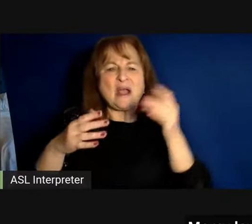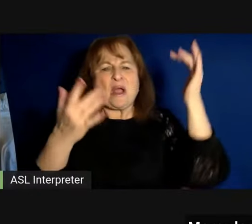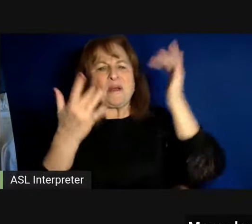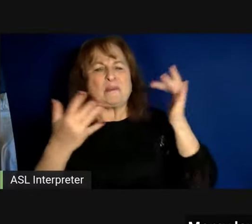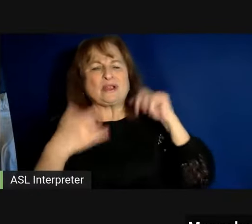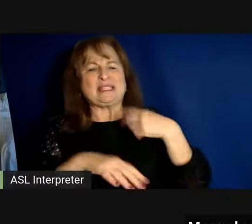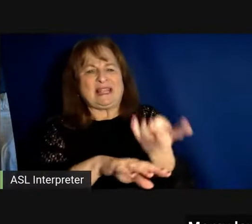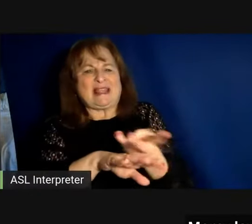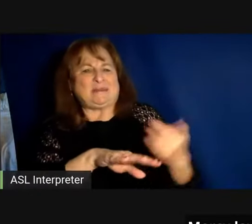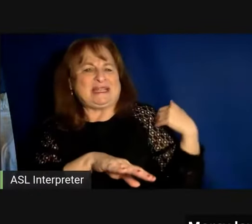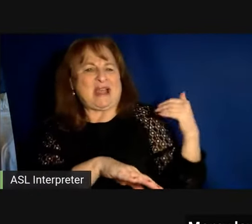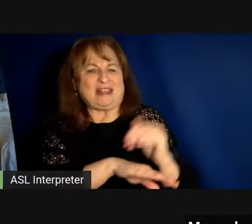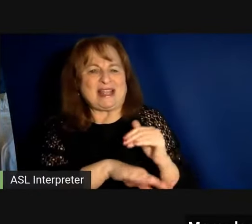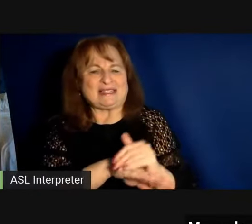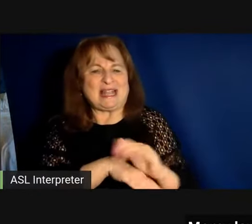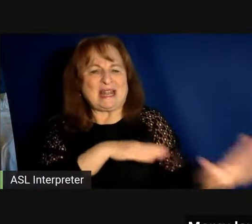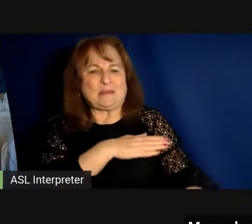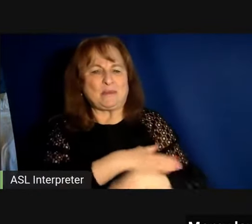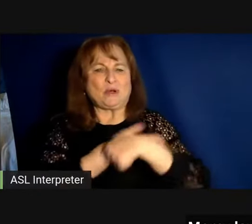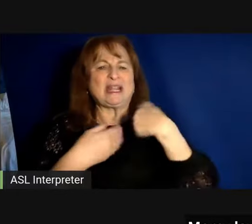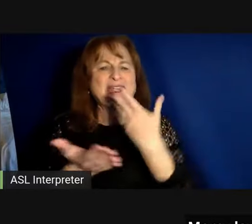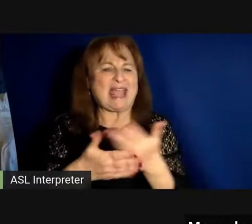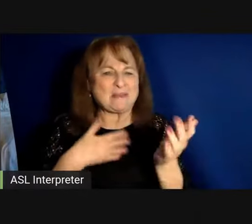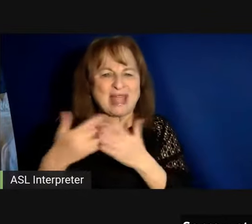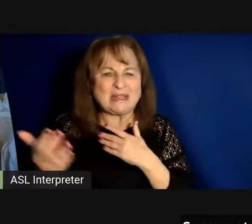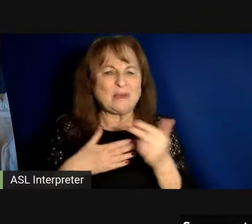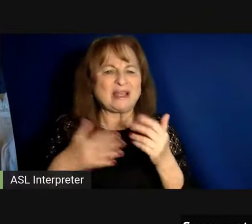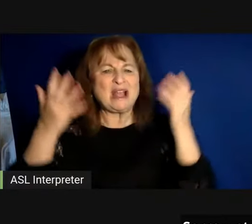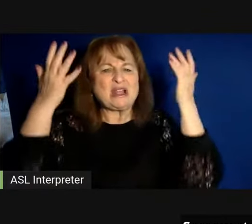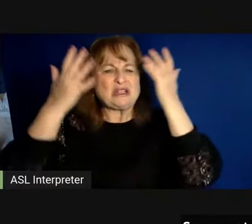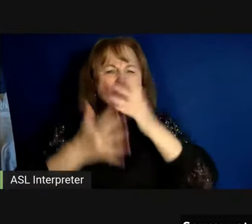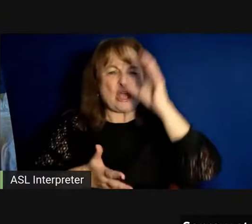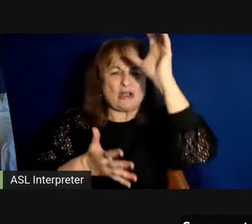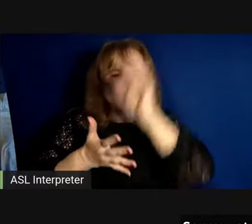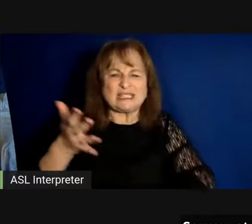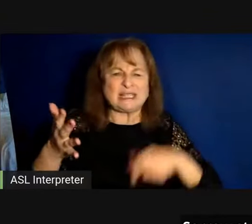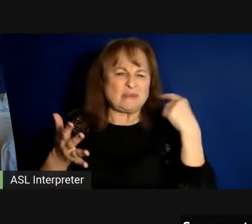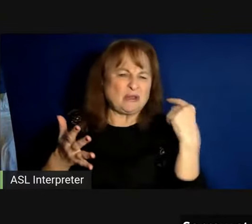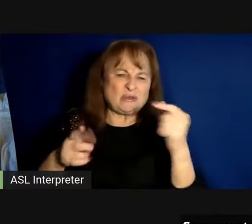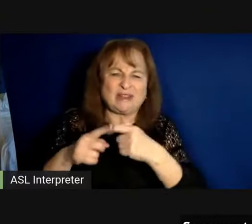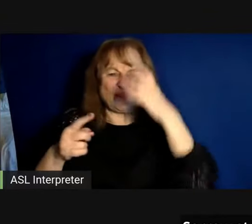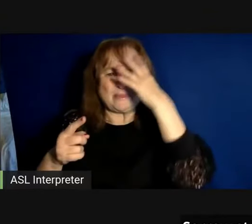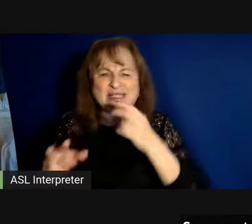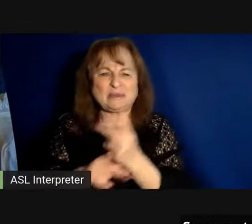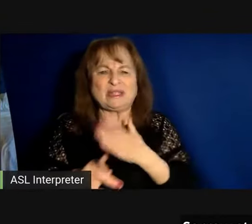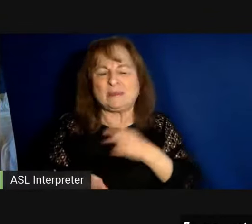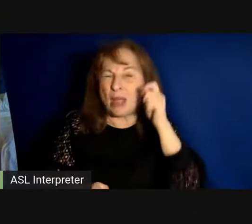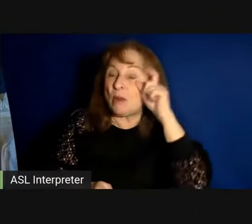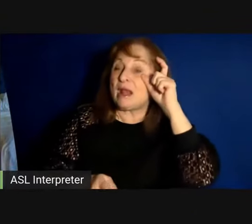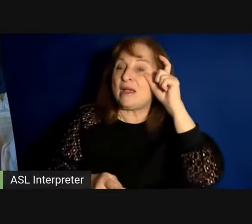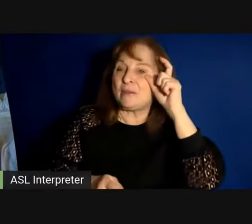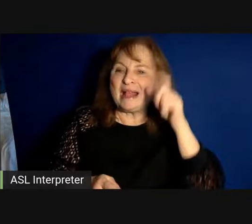down last night and morning came anyway sorrow stripped me green from sleep to keep my one eye open